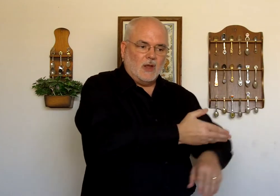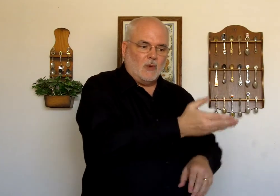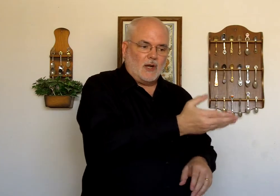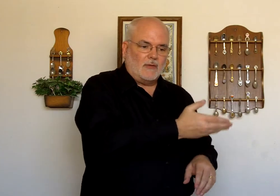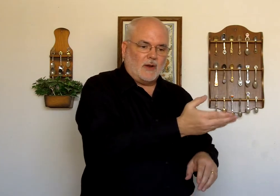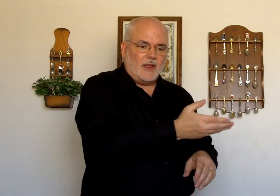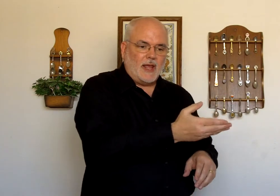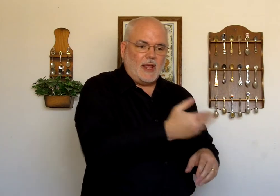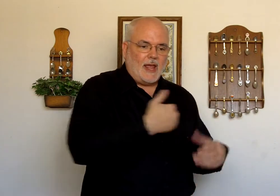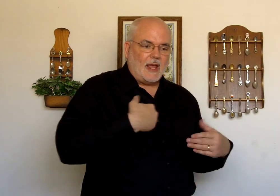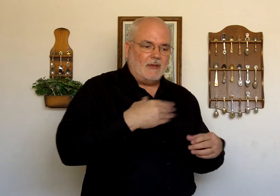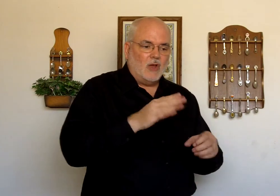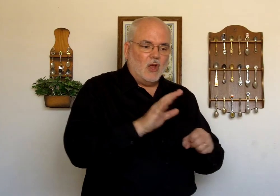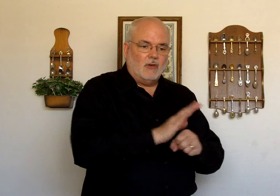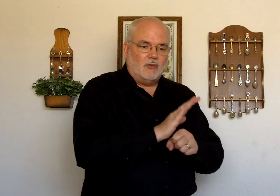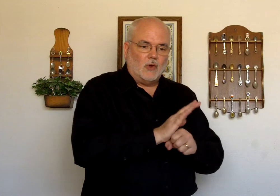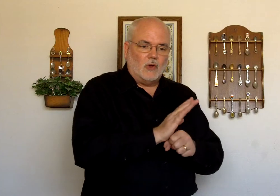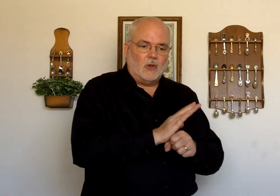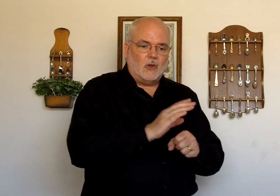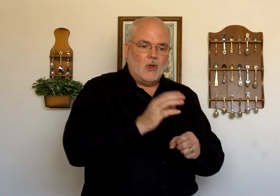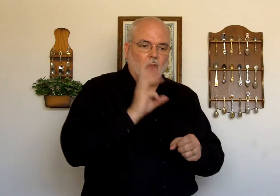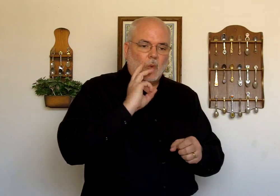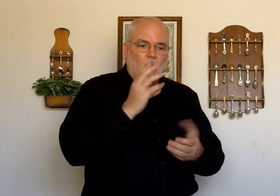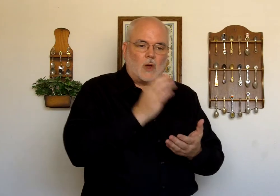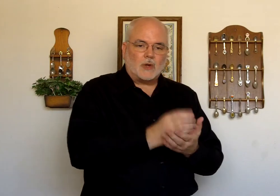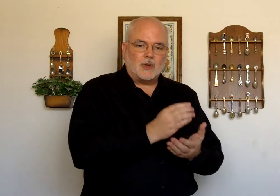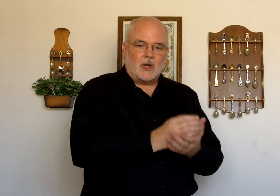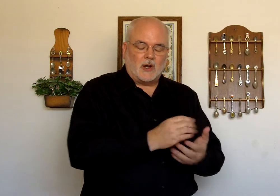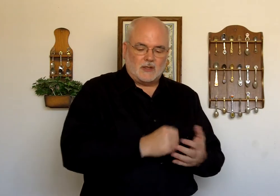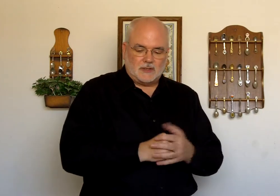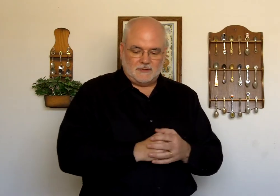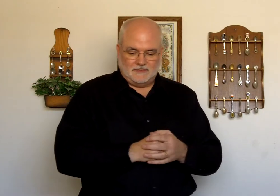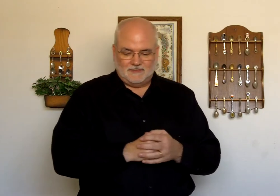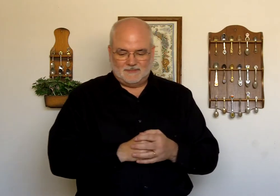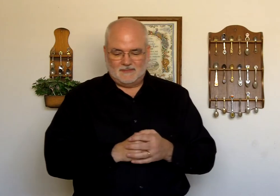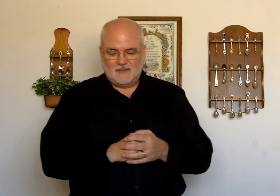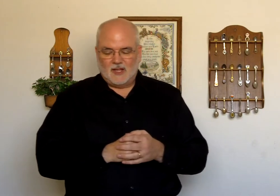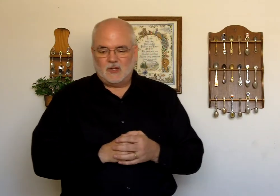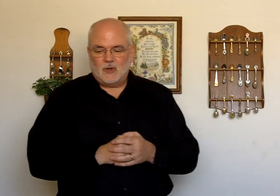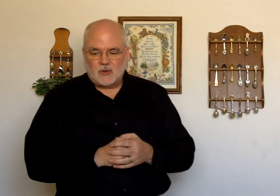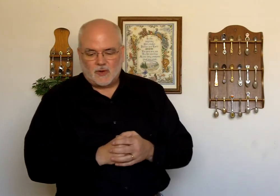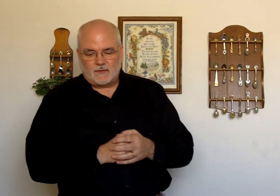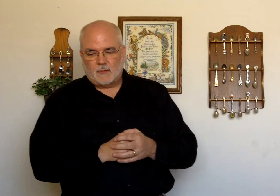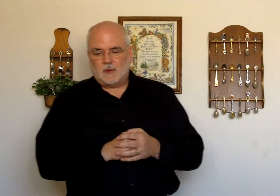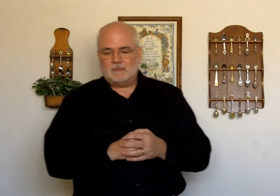Whatever. They have full water jars. You can drink from them.